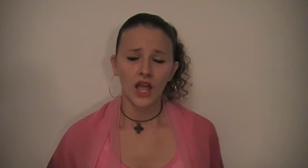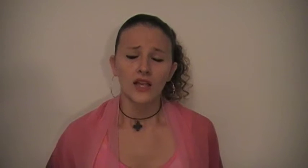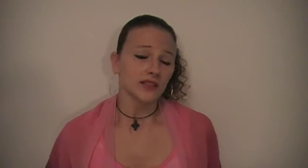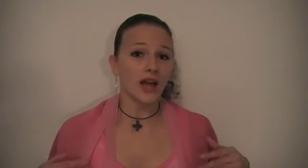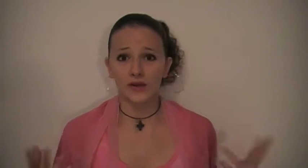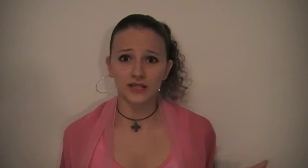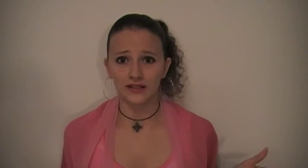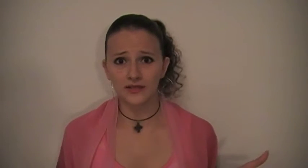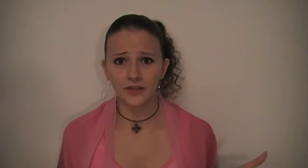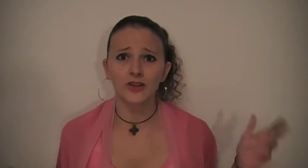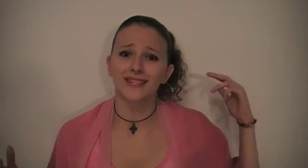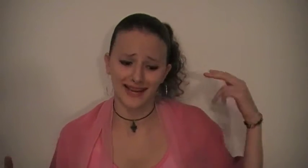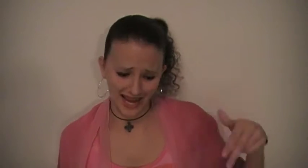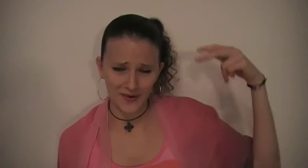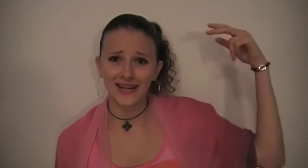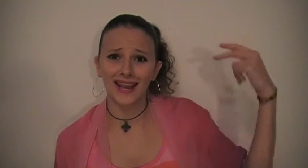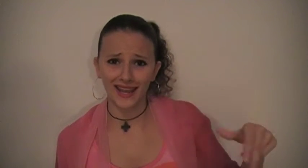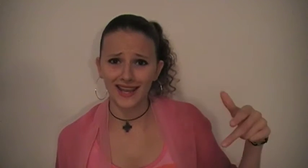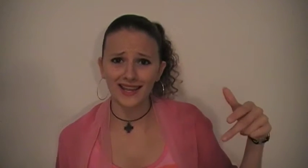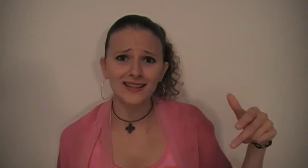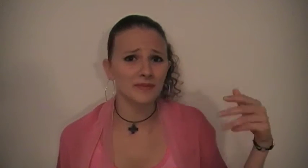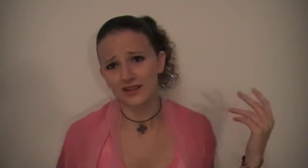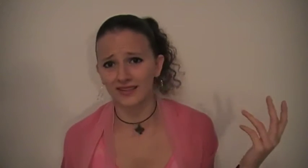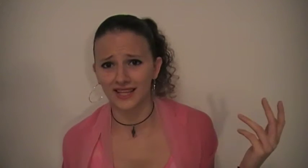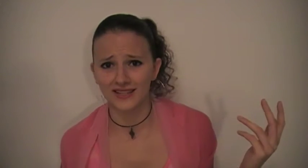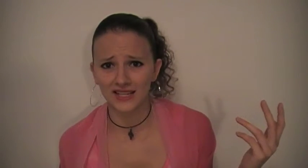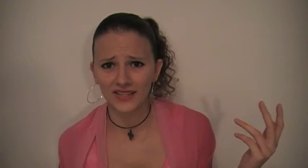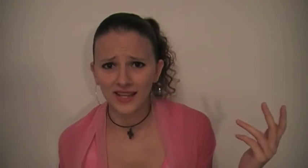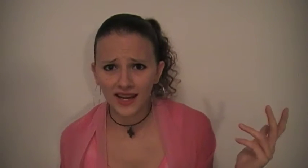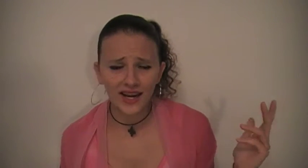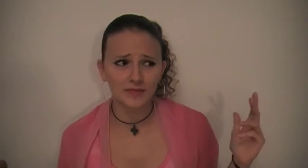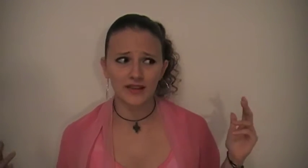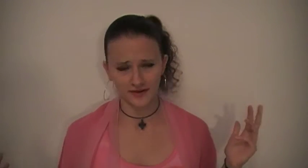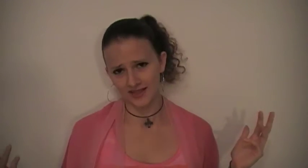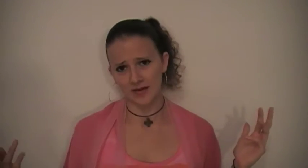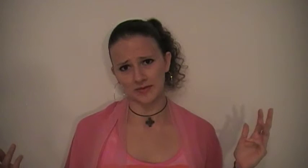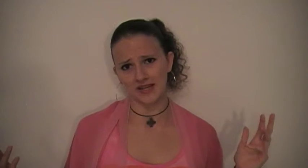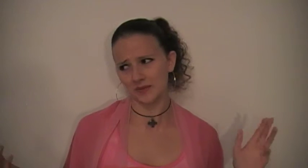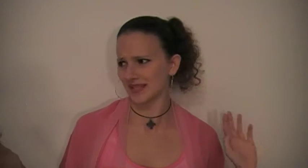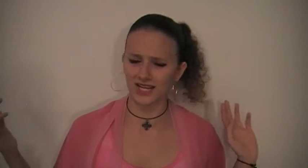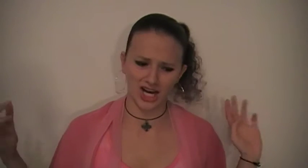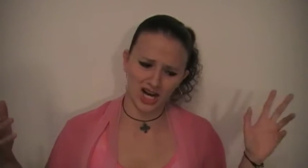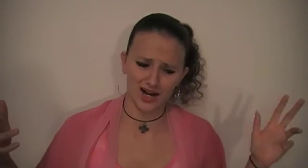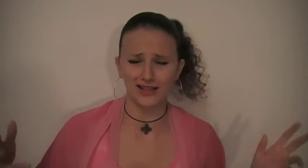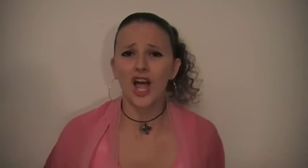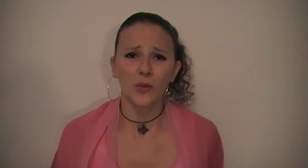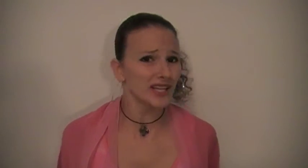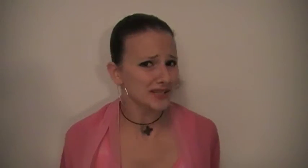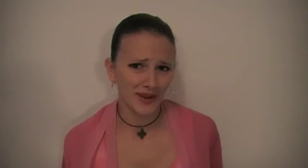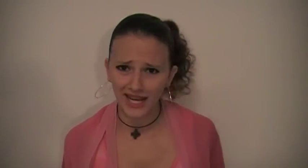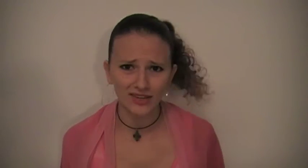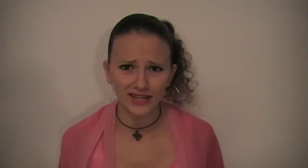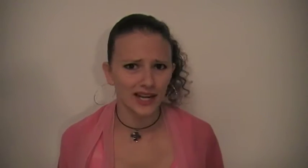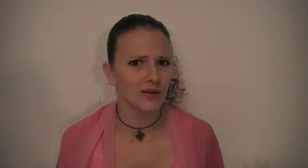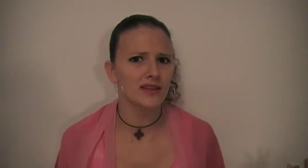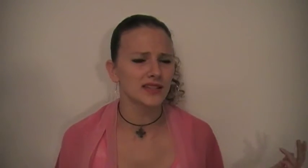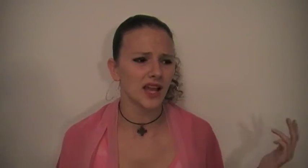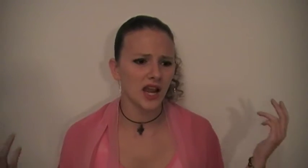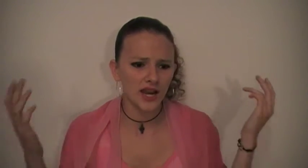So I was telling some folks like how it is being all intense and everything and my friend came to me and was like girl why are you so angry and I was like